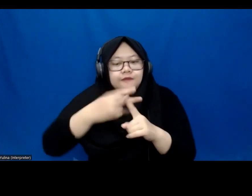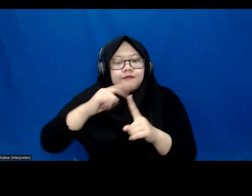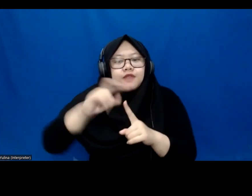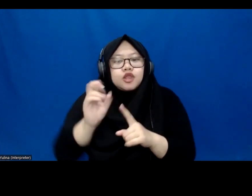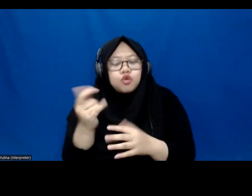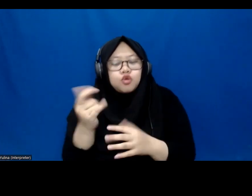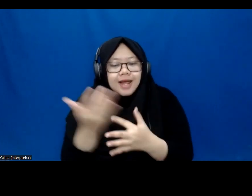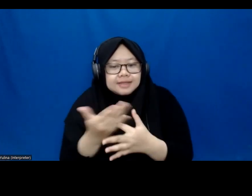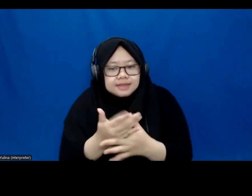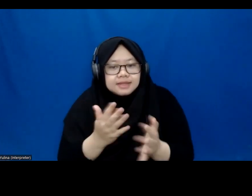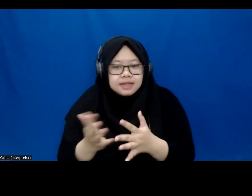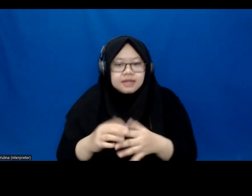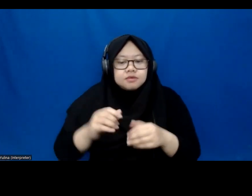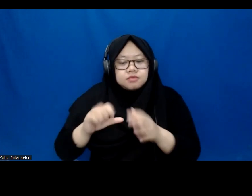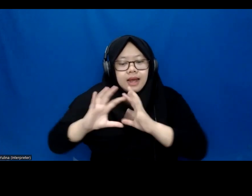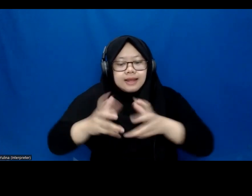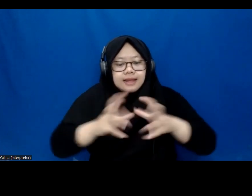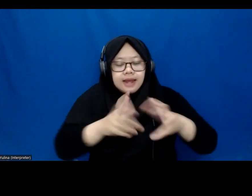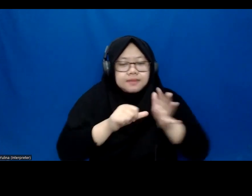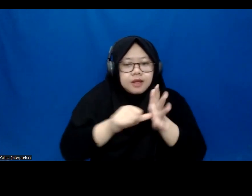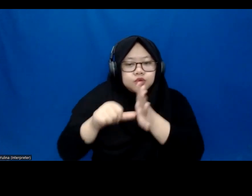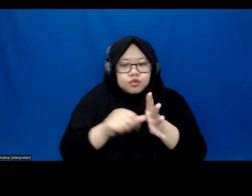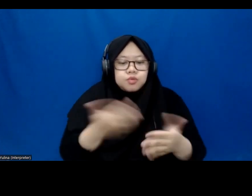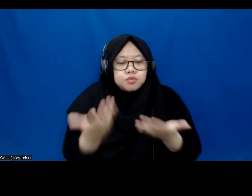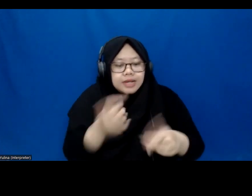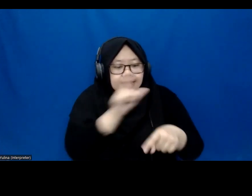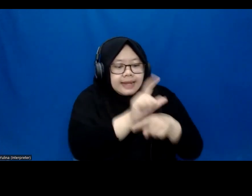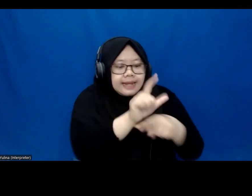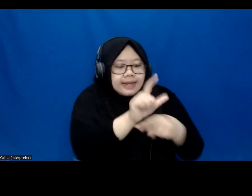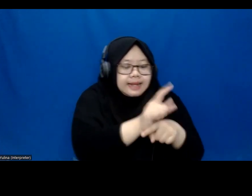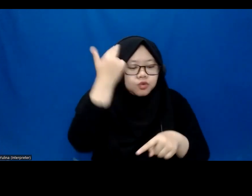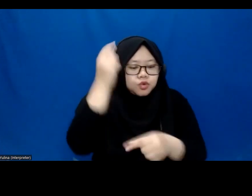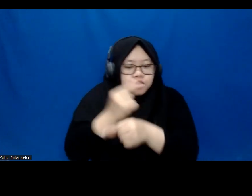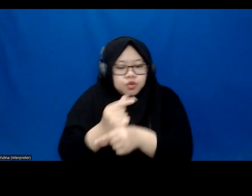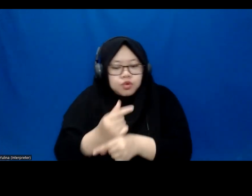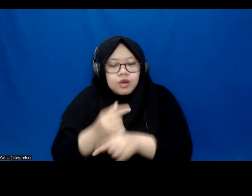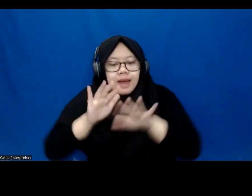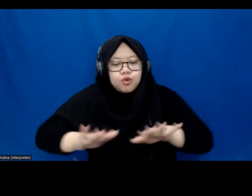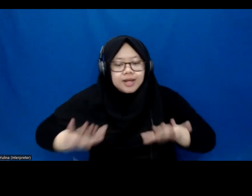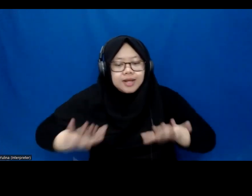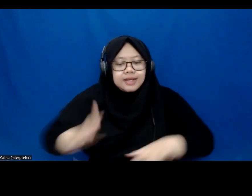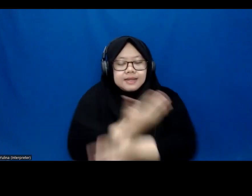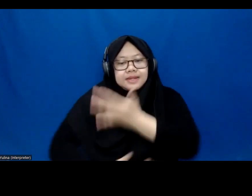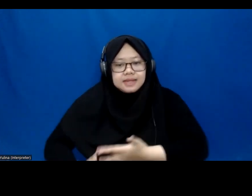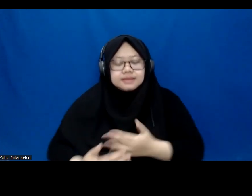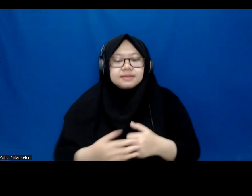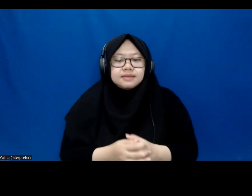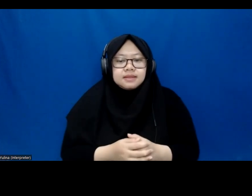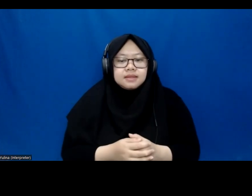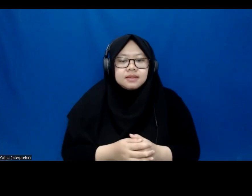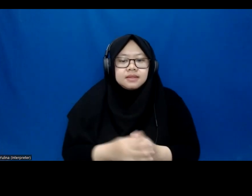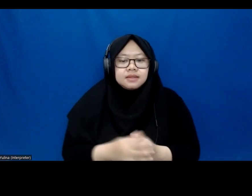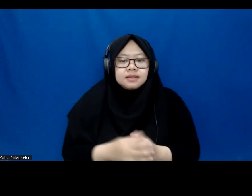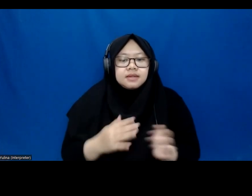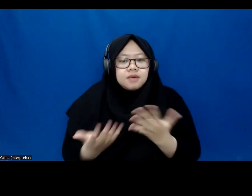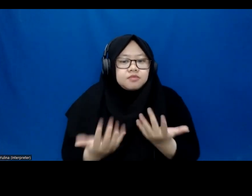assistive technologies and training for teachers and students with disabilities. And often it's the